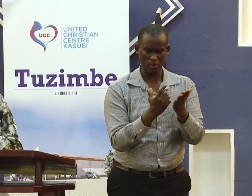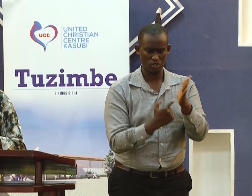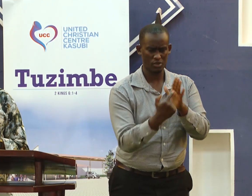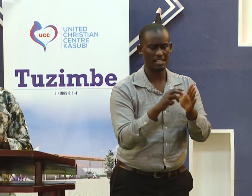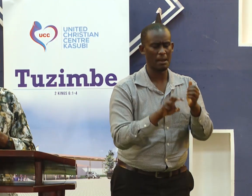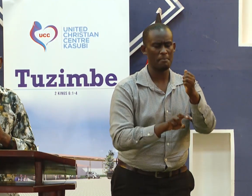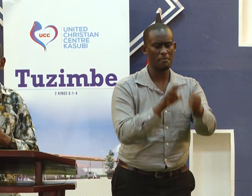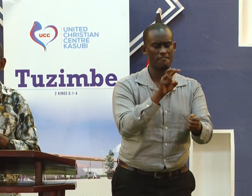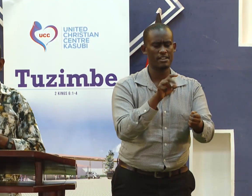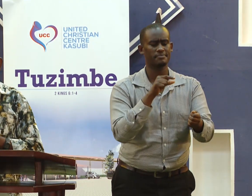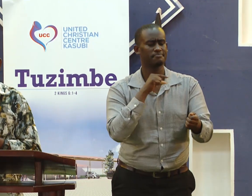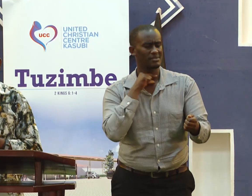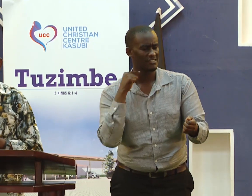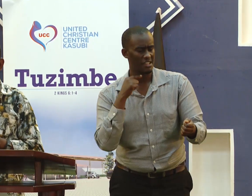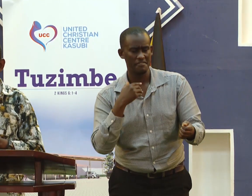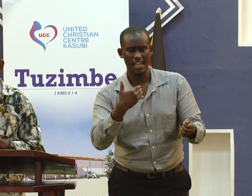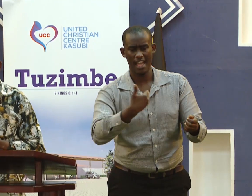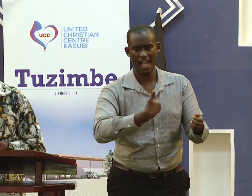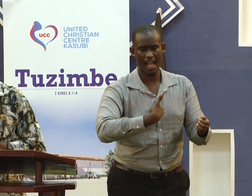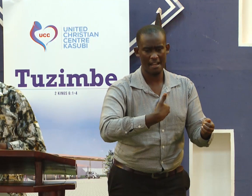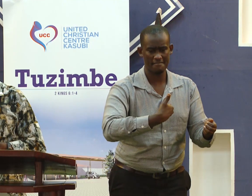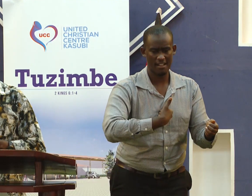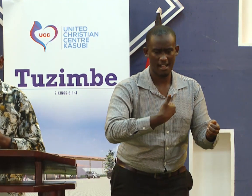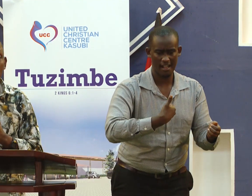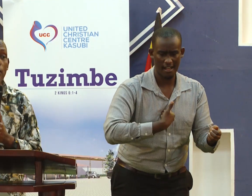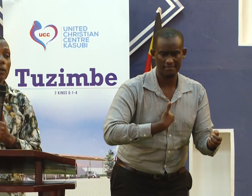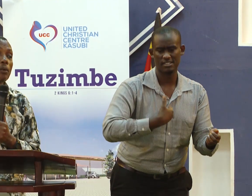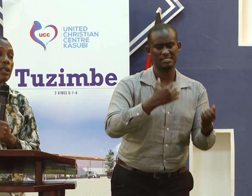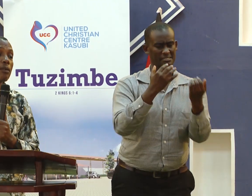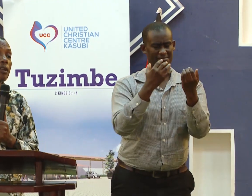in the city. Maybe a storage building or an arcade.